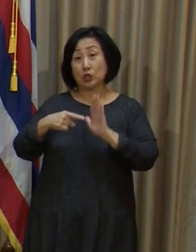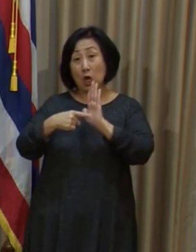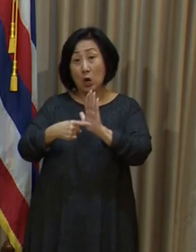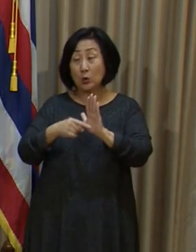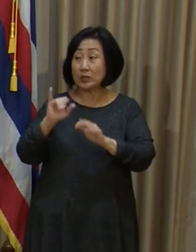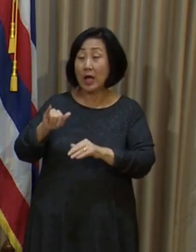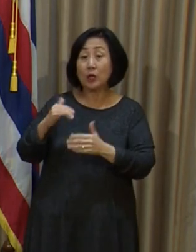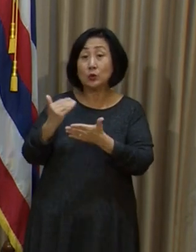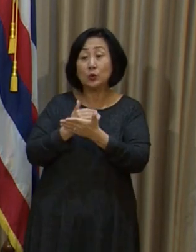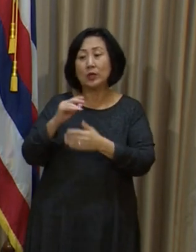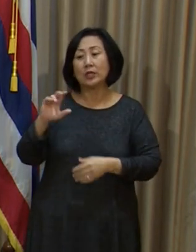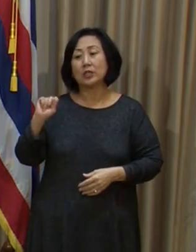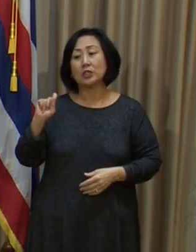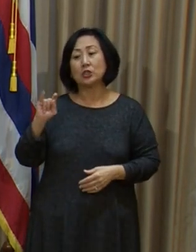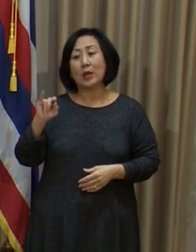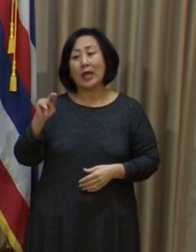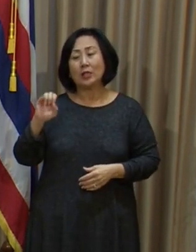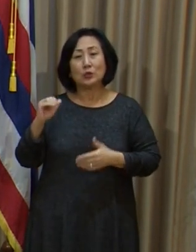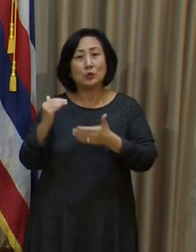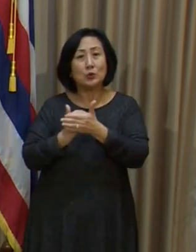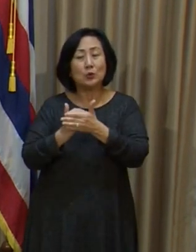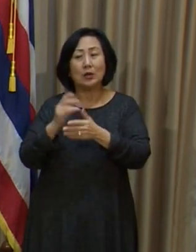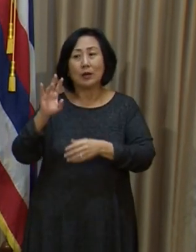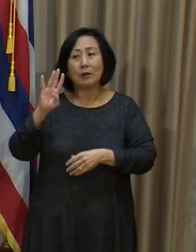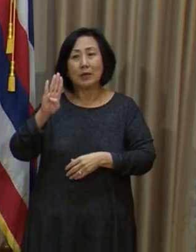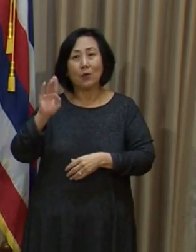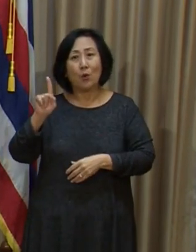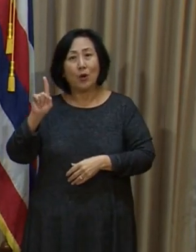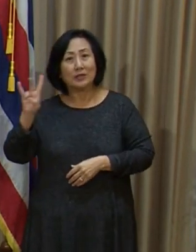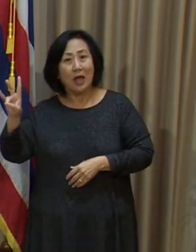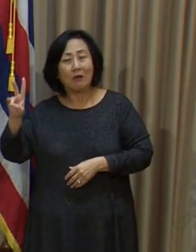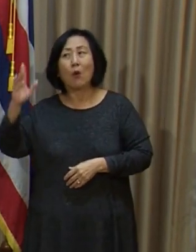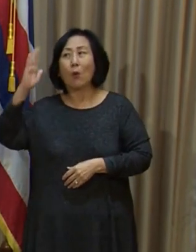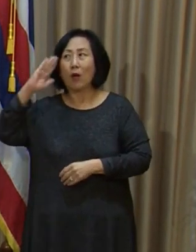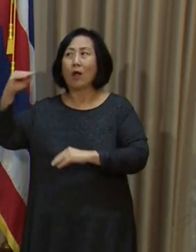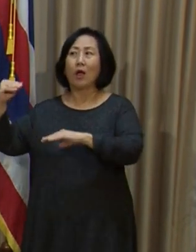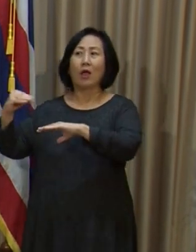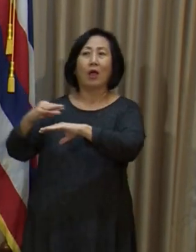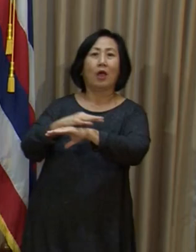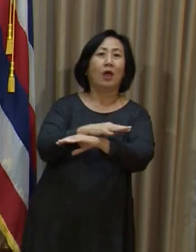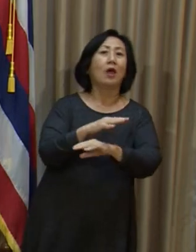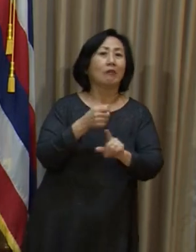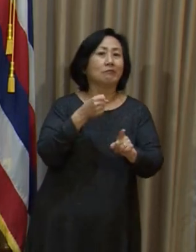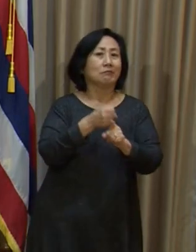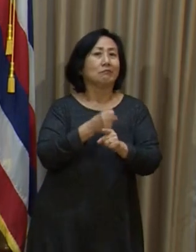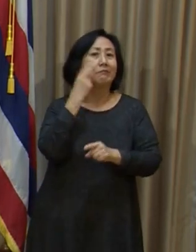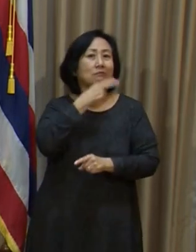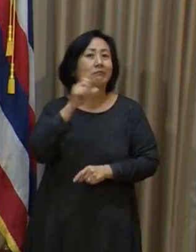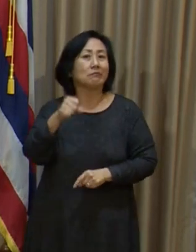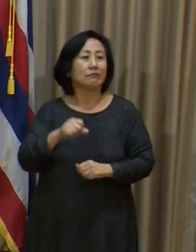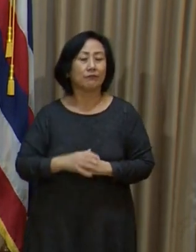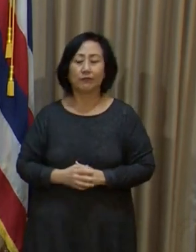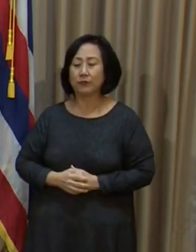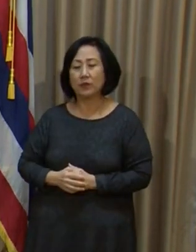become part of what circulates in the islands with time. Thank you, Dr. Kimball. Reporters, we ask that you let us know who your